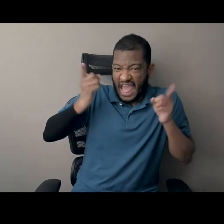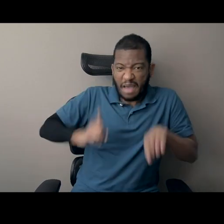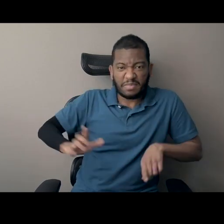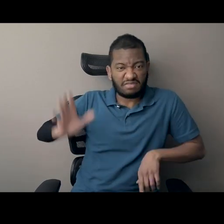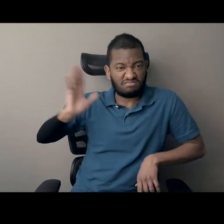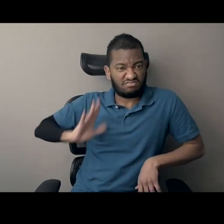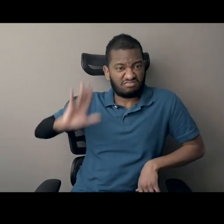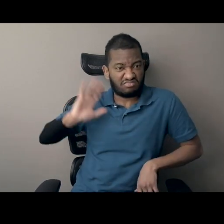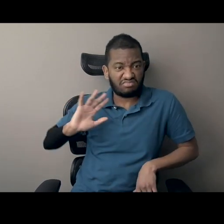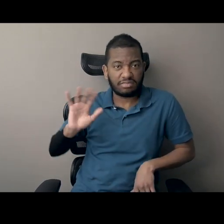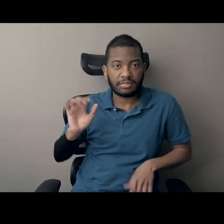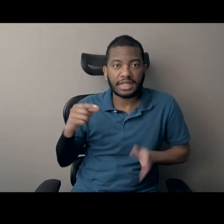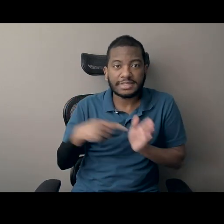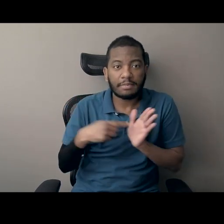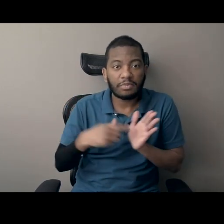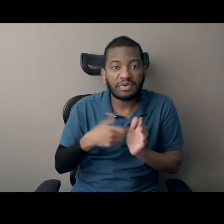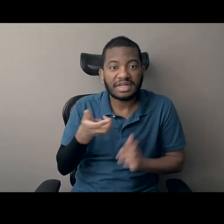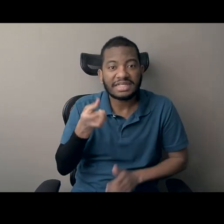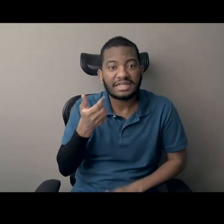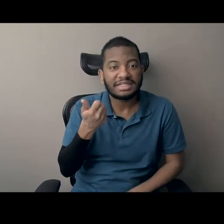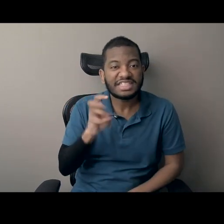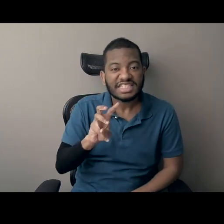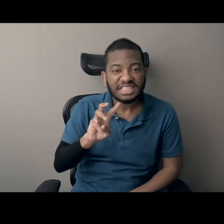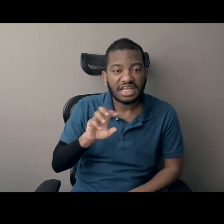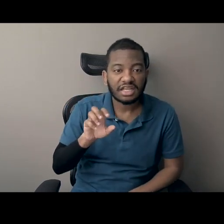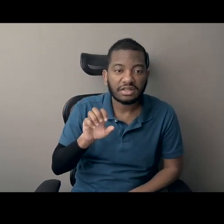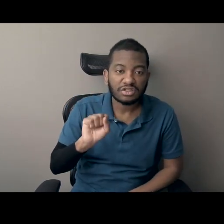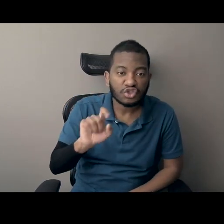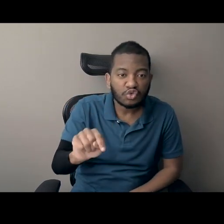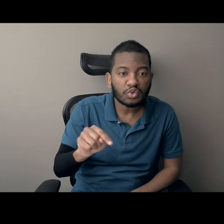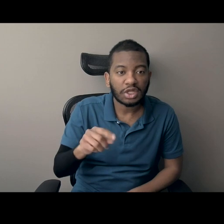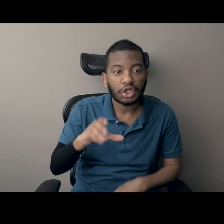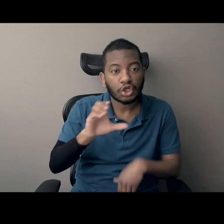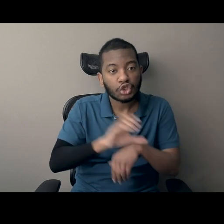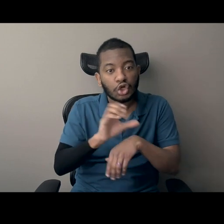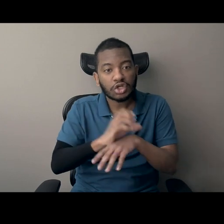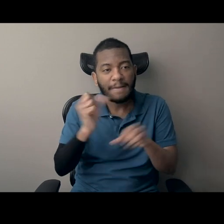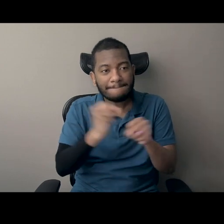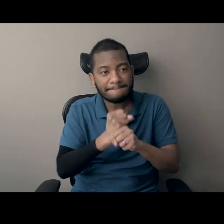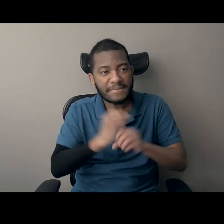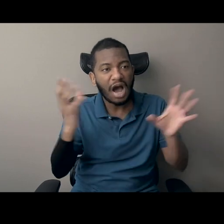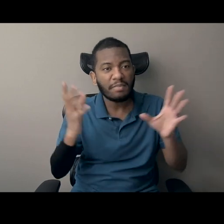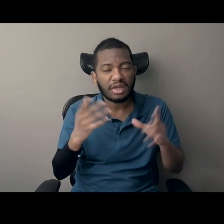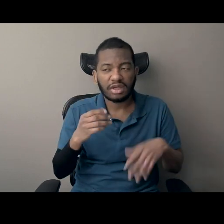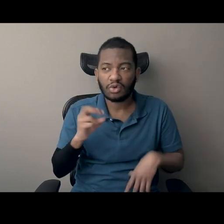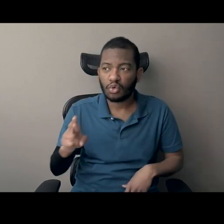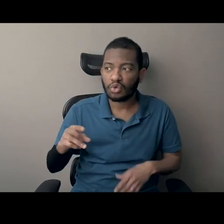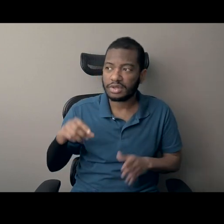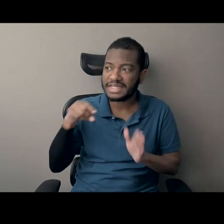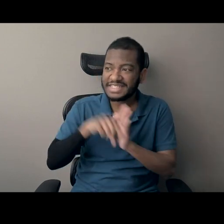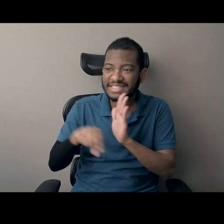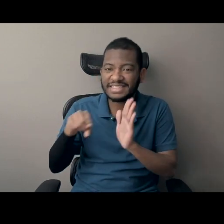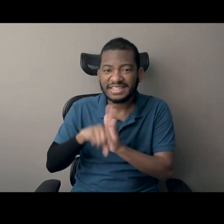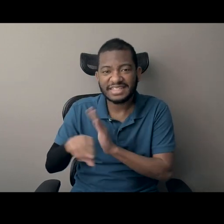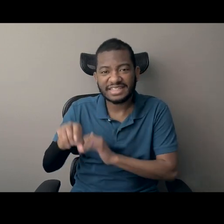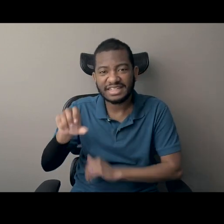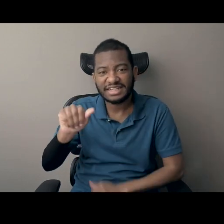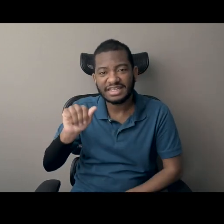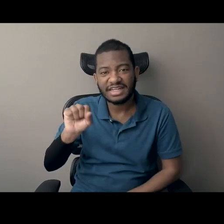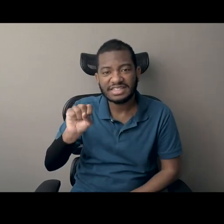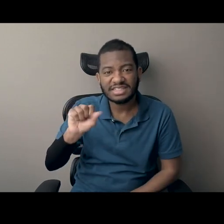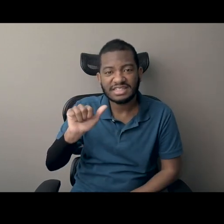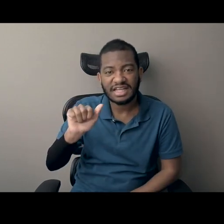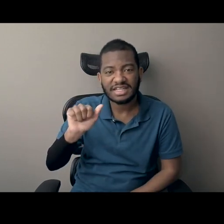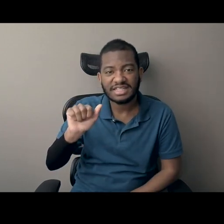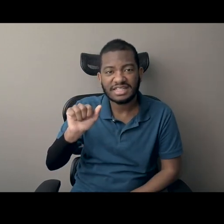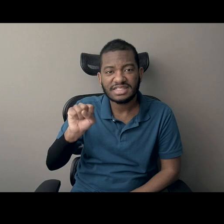church bombing, or the assassinations of civil rights leaders and things like that. Like, certainly there was precedent for it, but I feel like in the 40 years I'd been